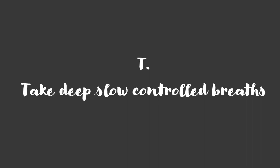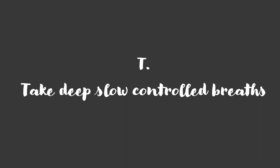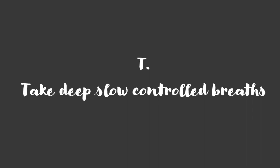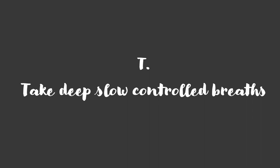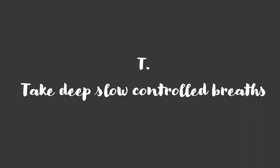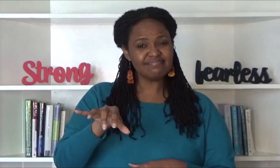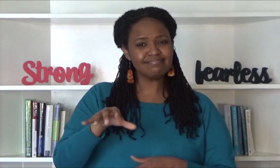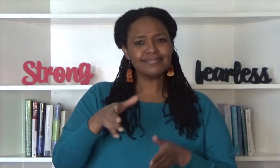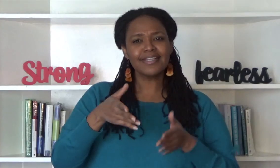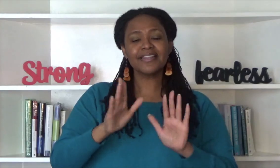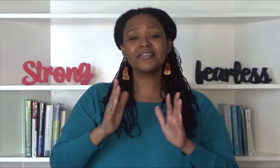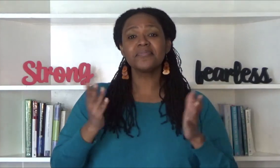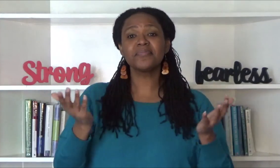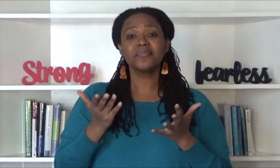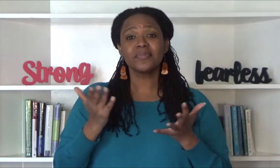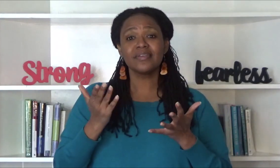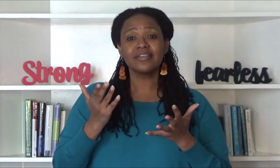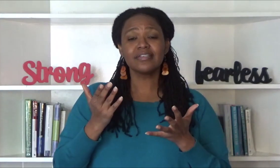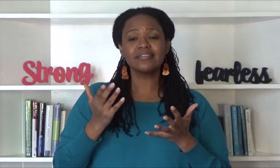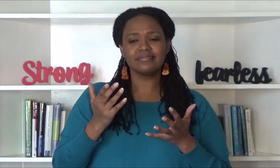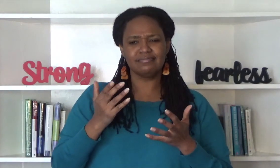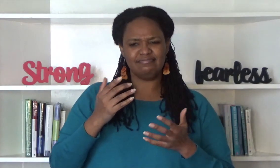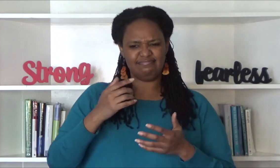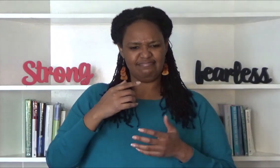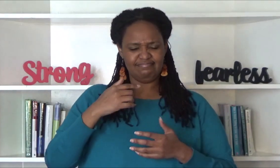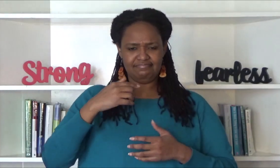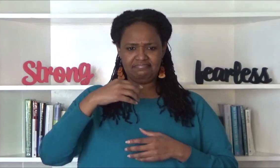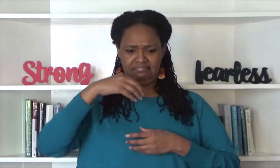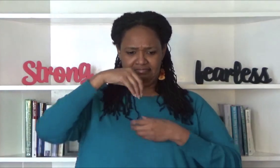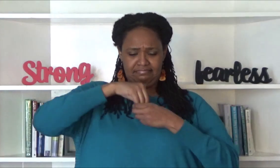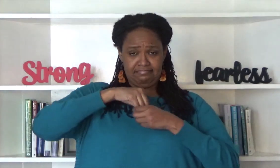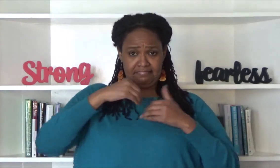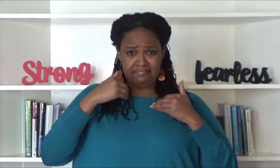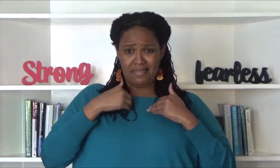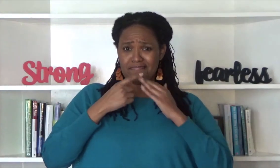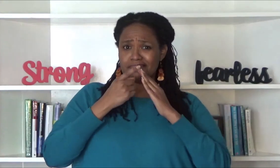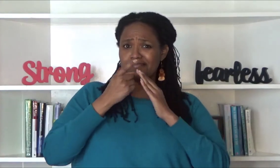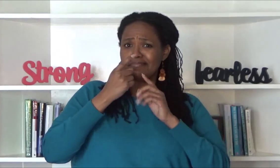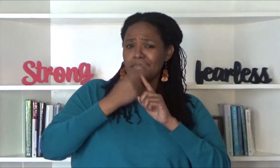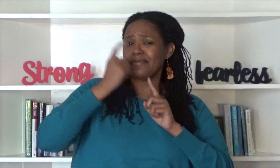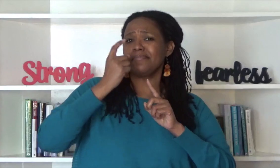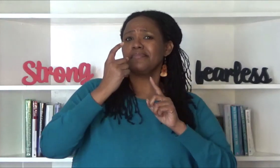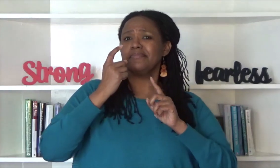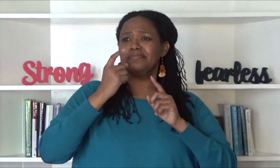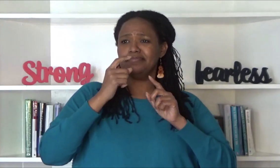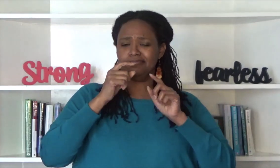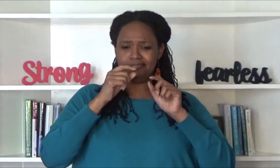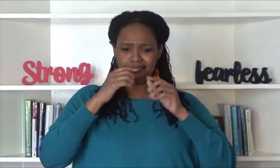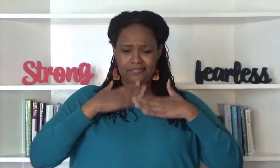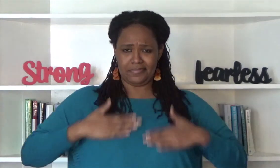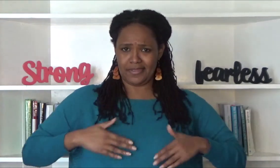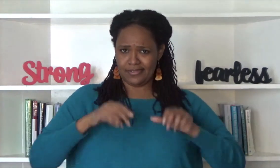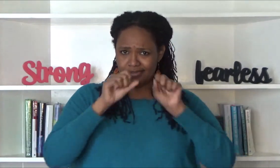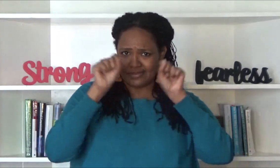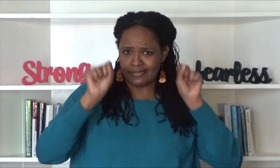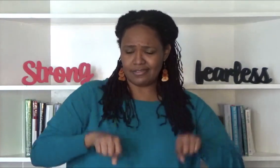which allows us to regulate the autonomic nervous system and those